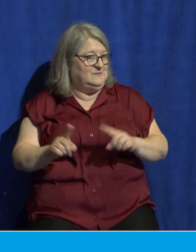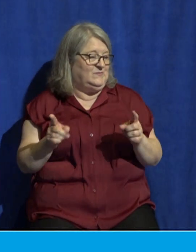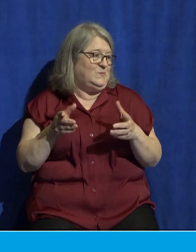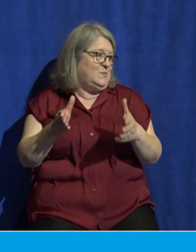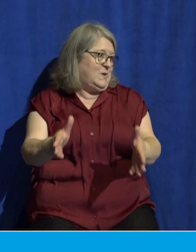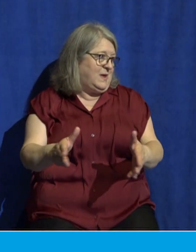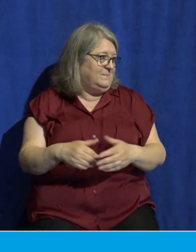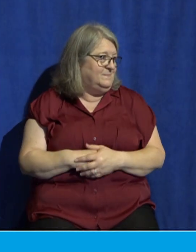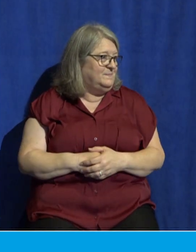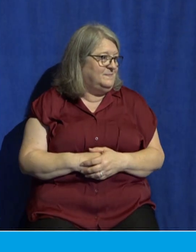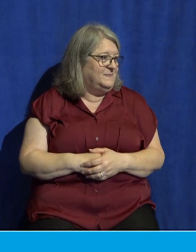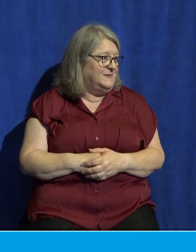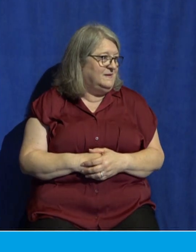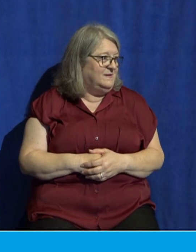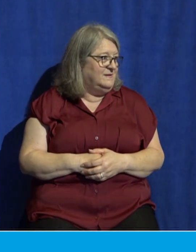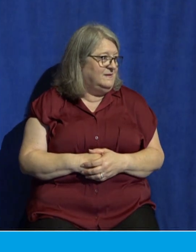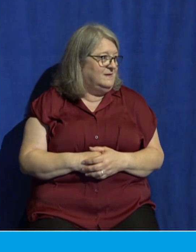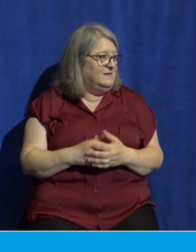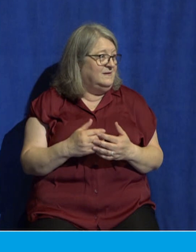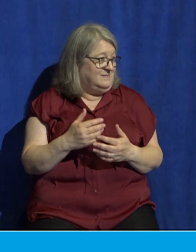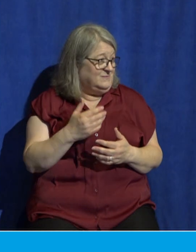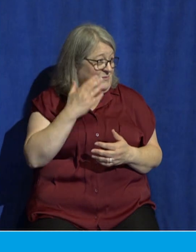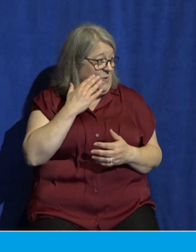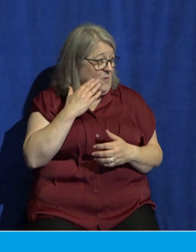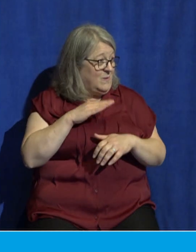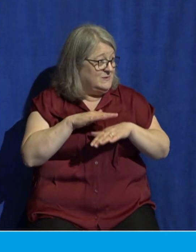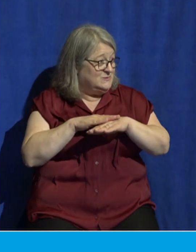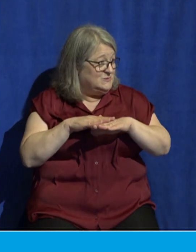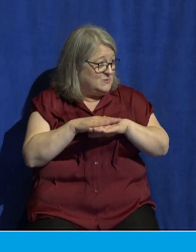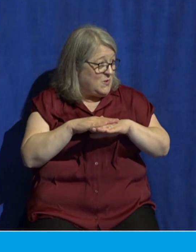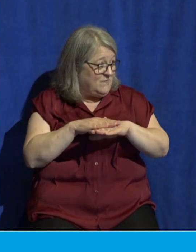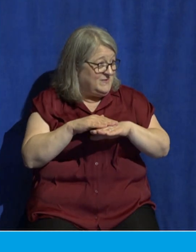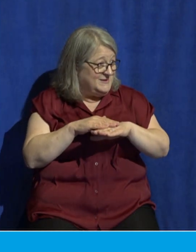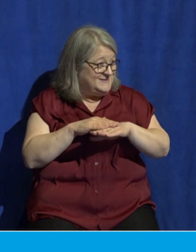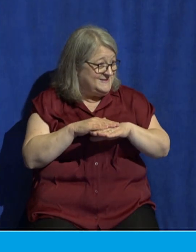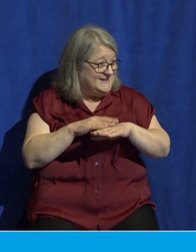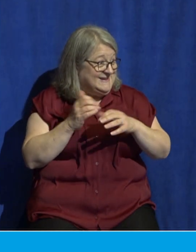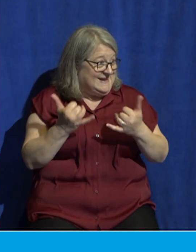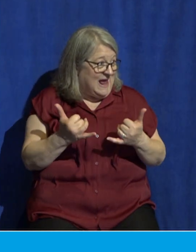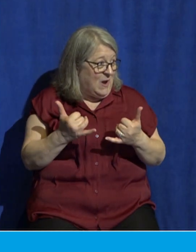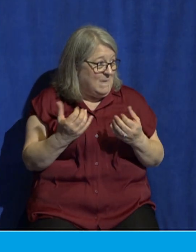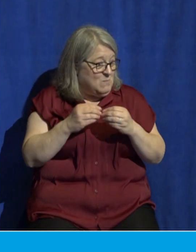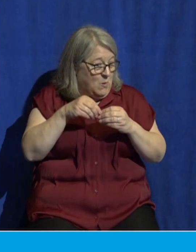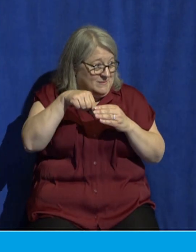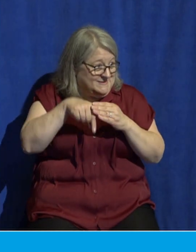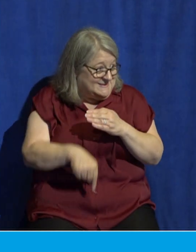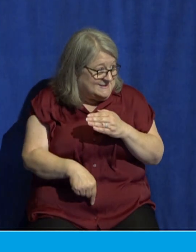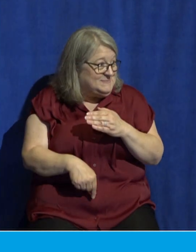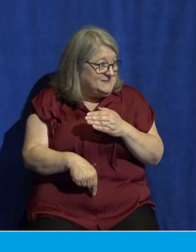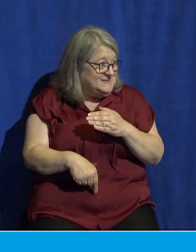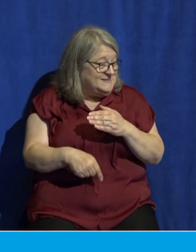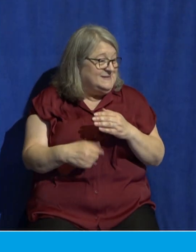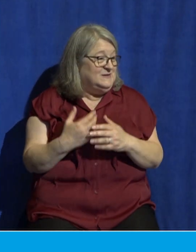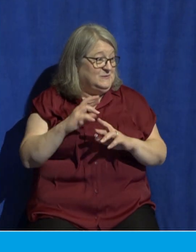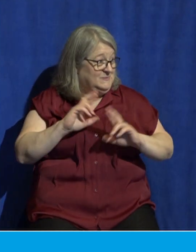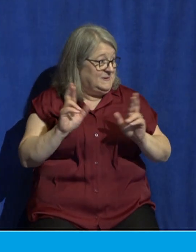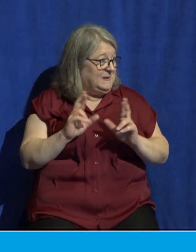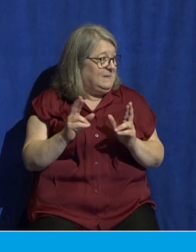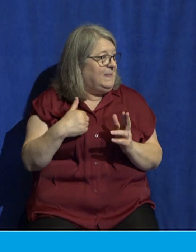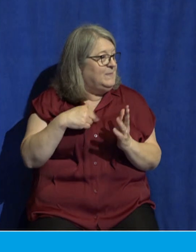Here's where you're hitting the surface, and you're about to start going deeper and running out of breath, okay? Let's dive in. Let me read it first, and then I'll explain.